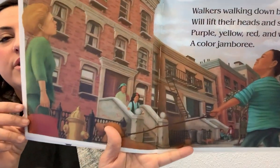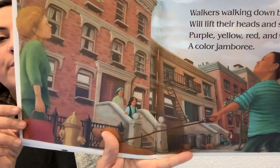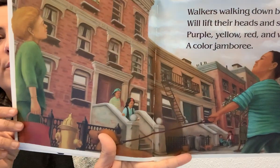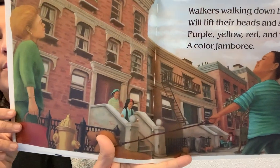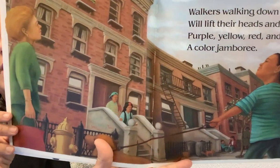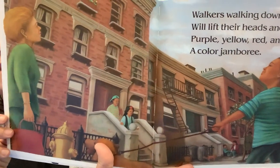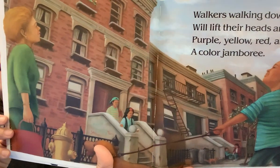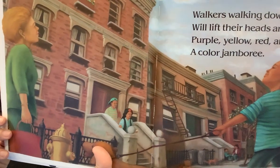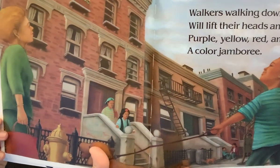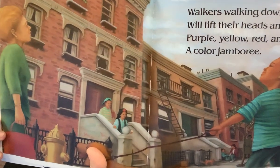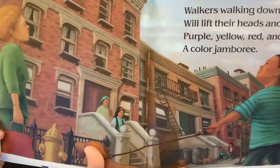jamboree.